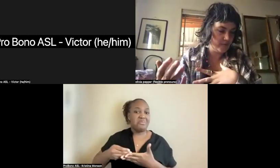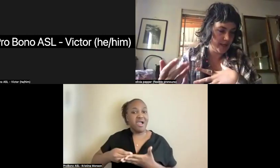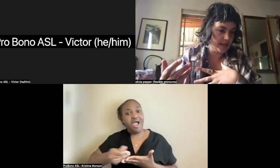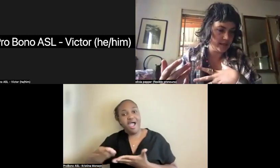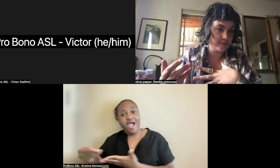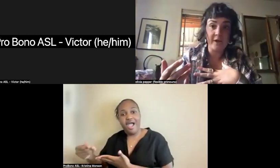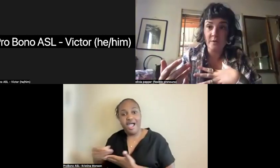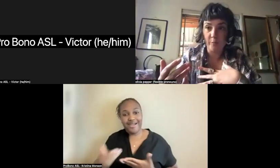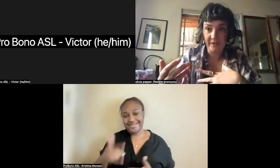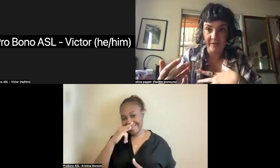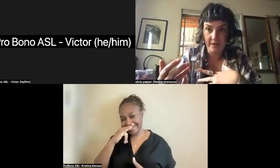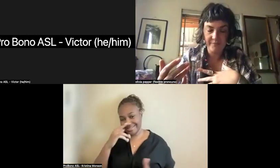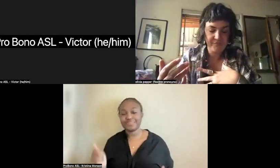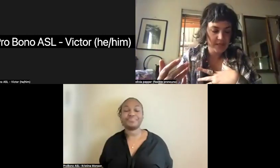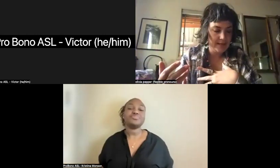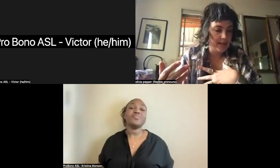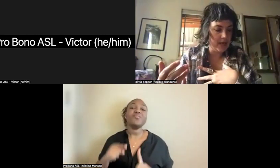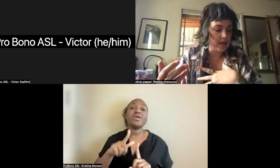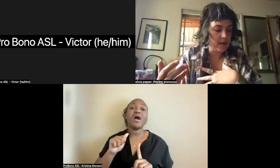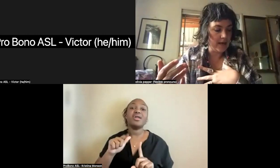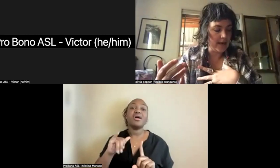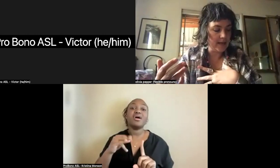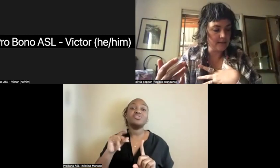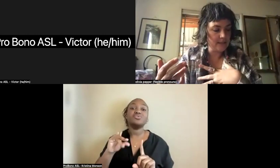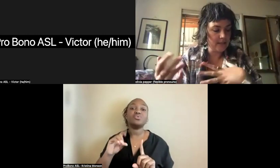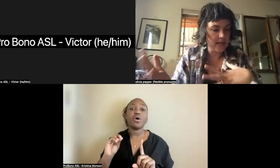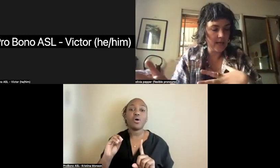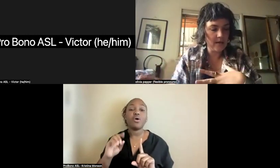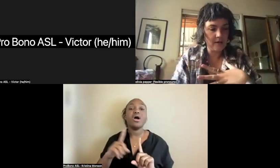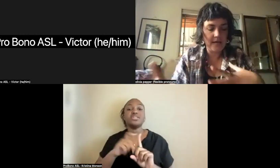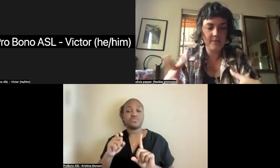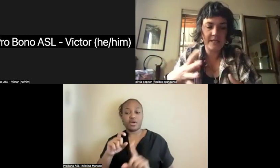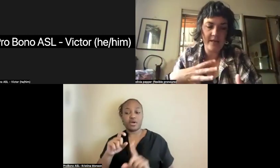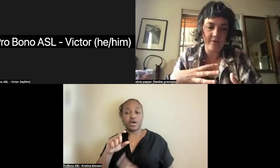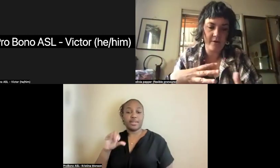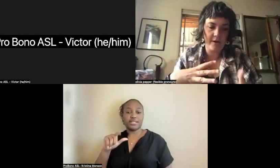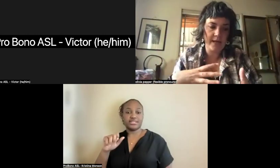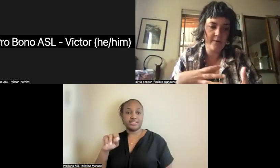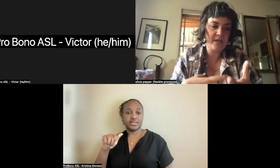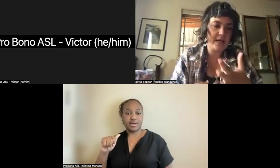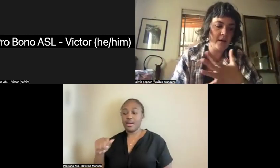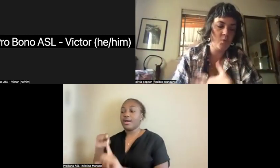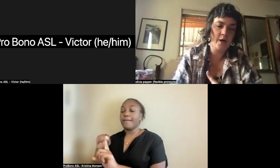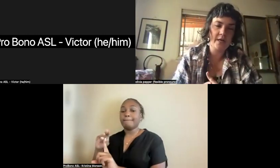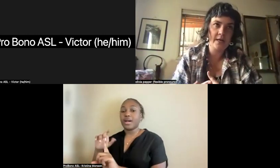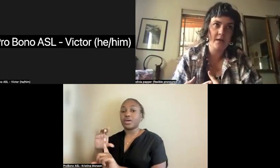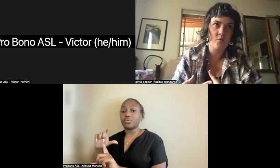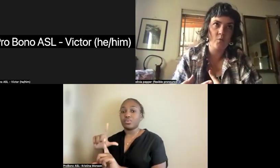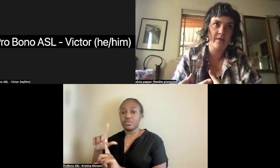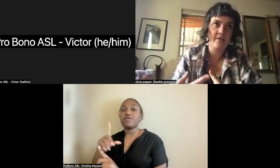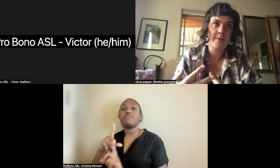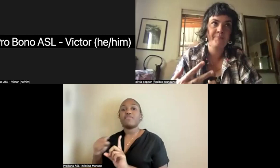And Michael was from Bolivia. And they came together together and began working